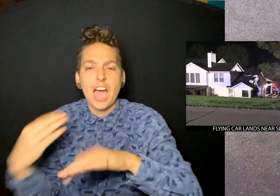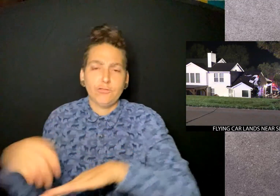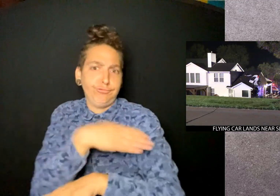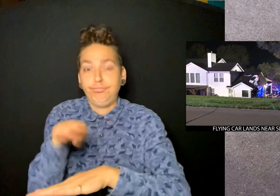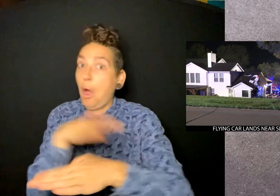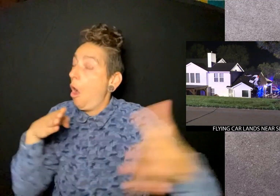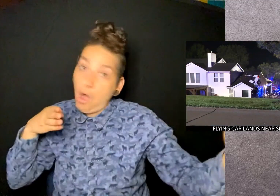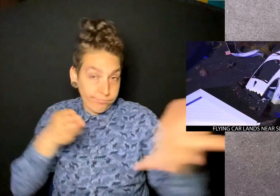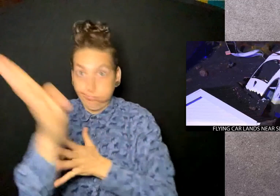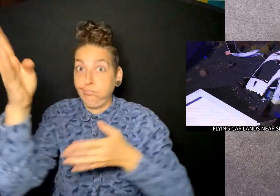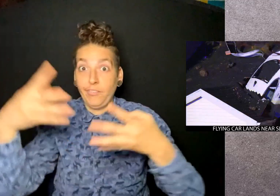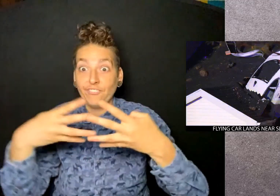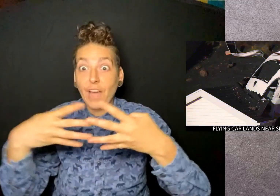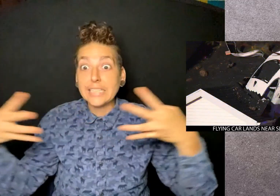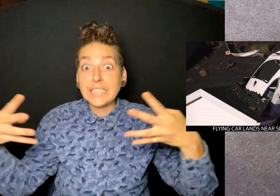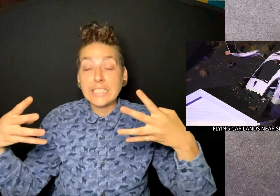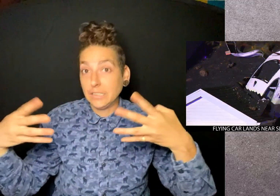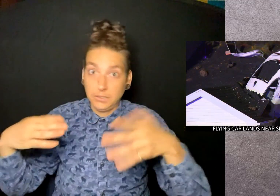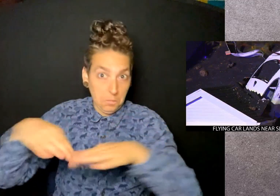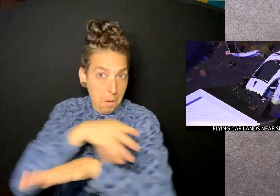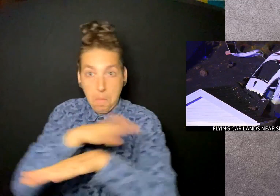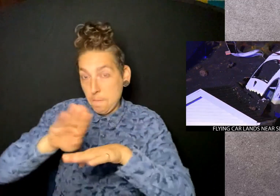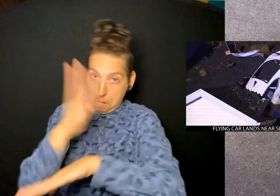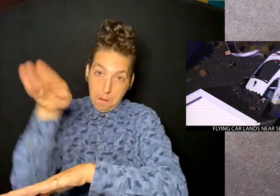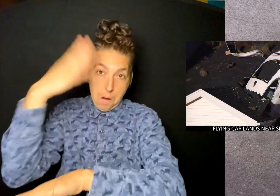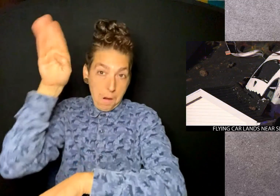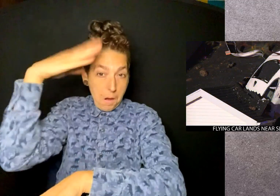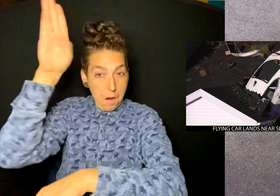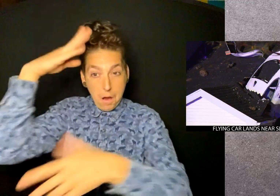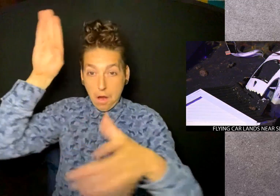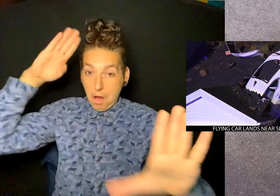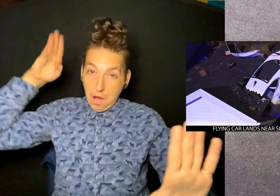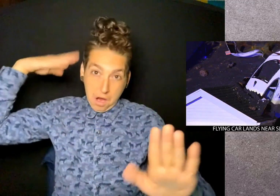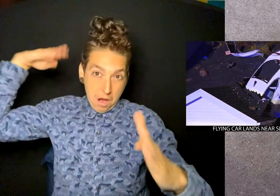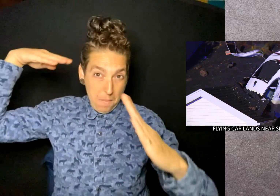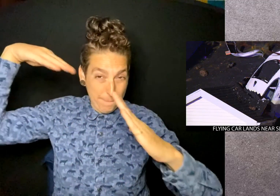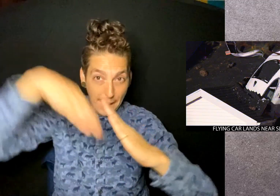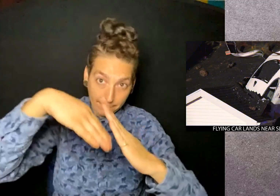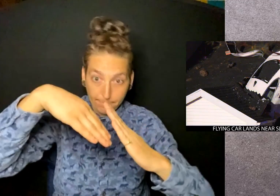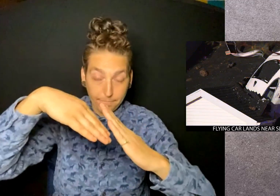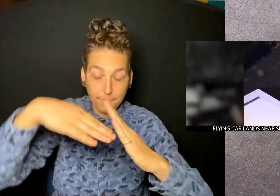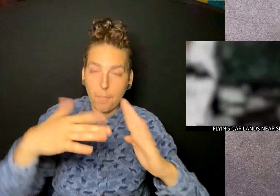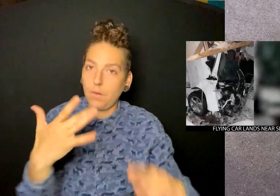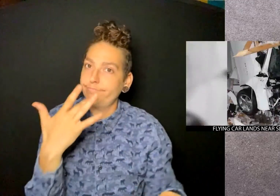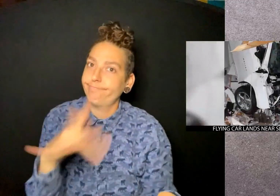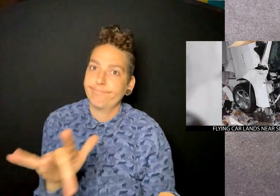Officials say the car hit a fence and catapulted into the air before it came crashing down on the home.